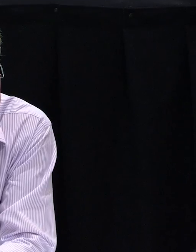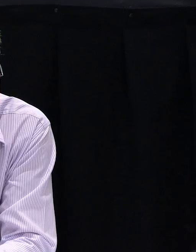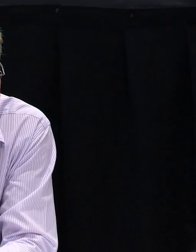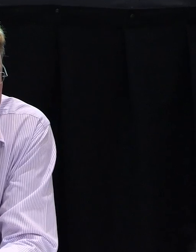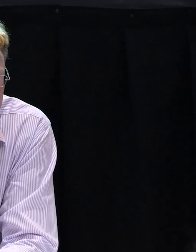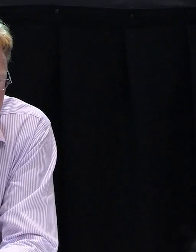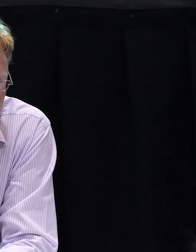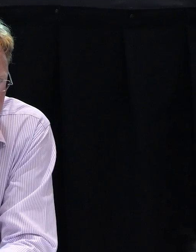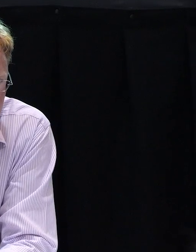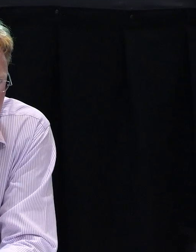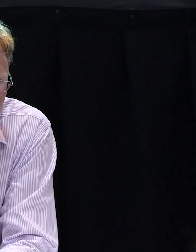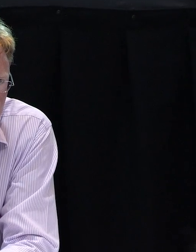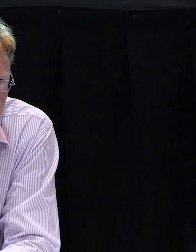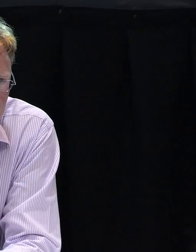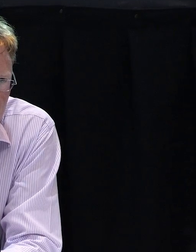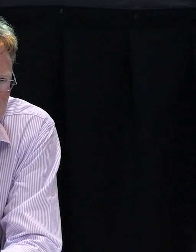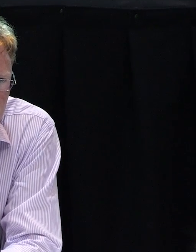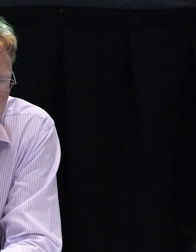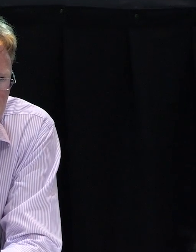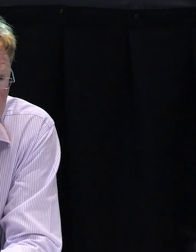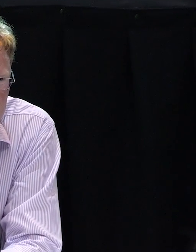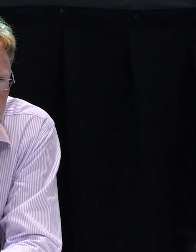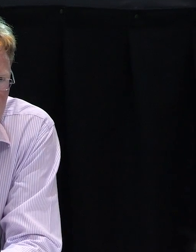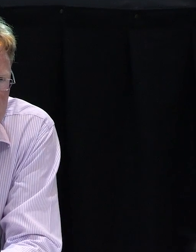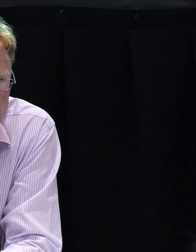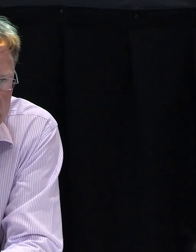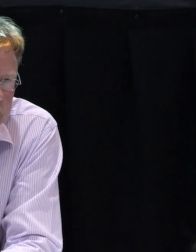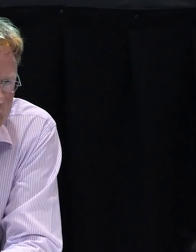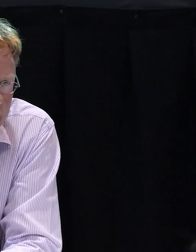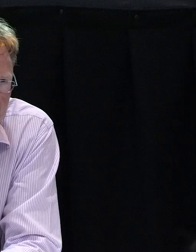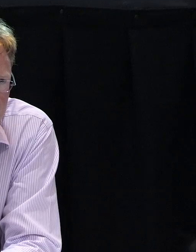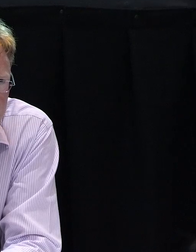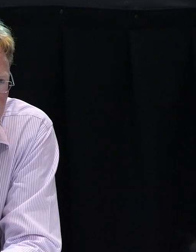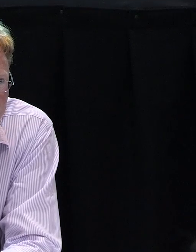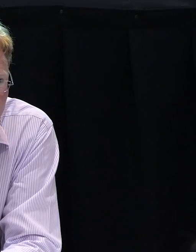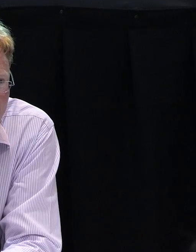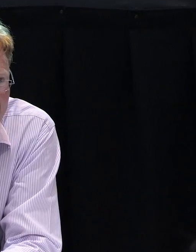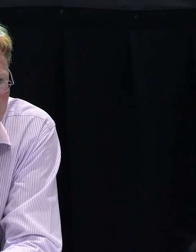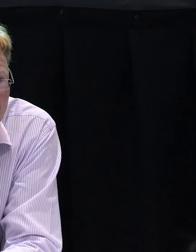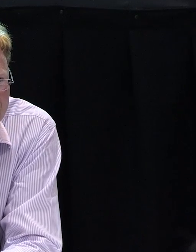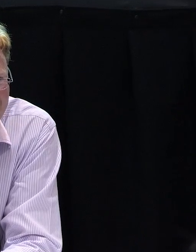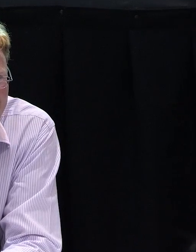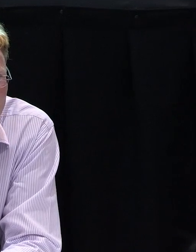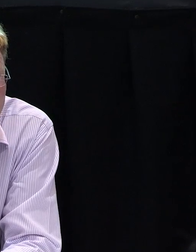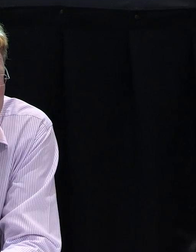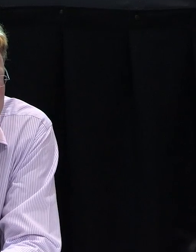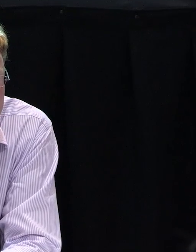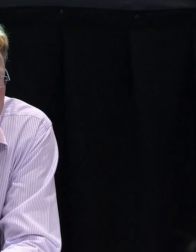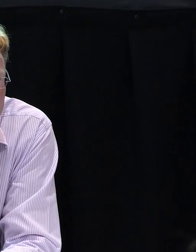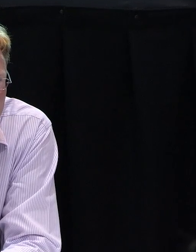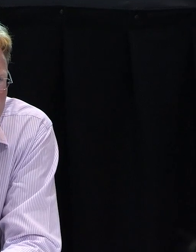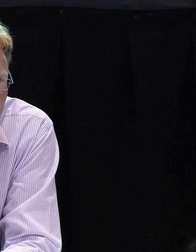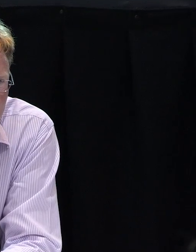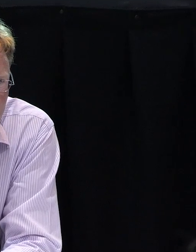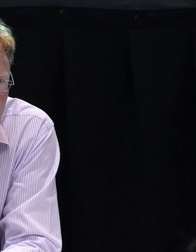crack, then there's, again, there's a couple of things that can be done. Depending, again, how much that movement is,